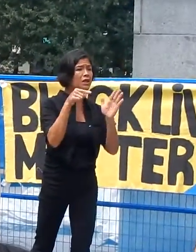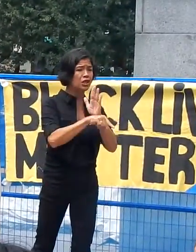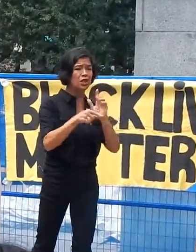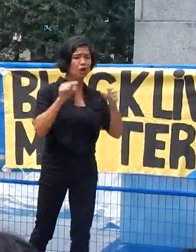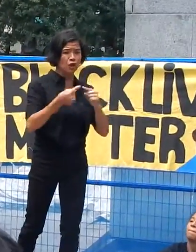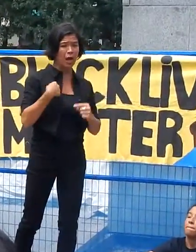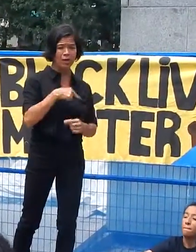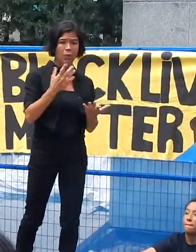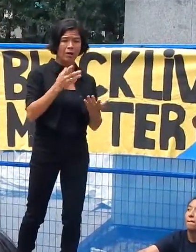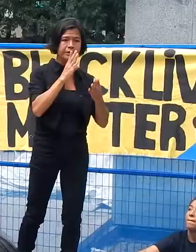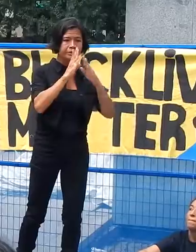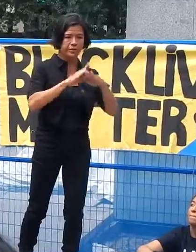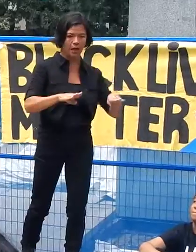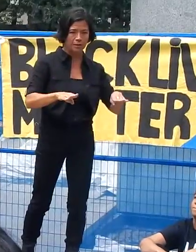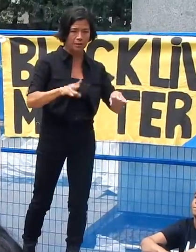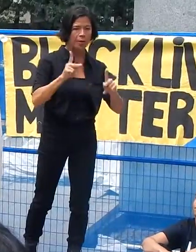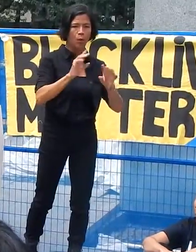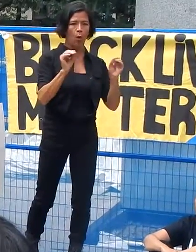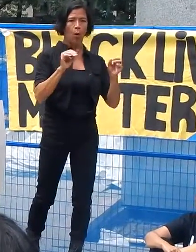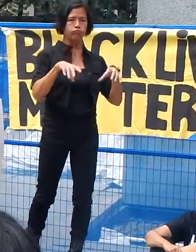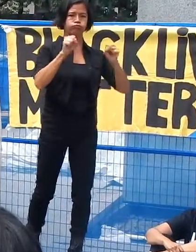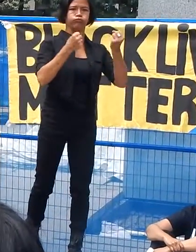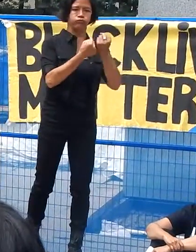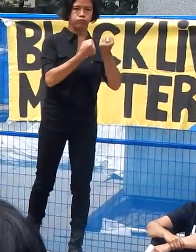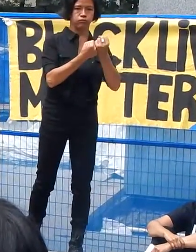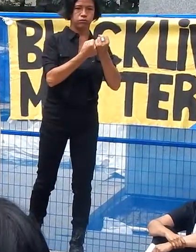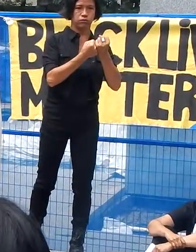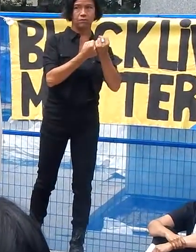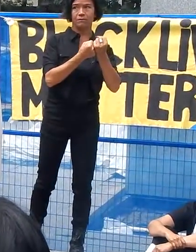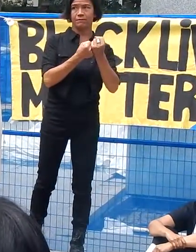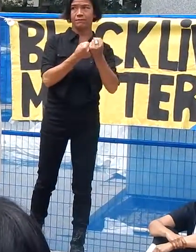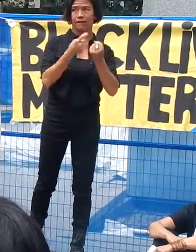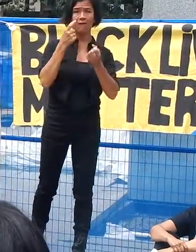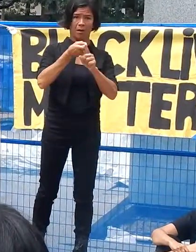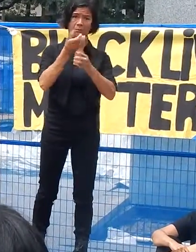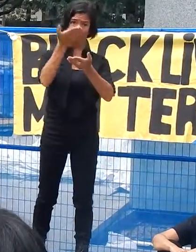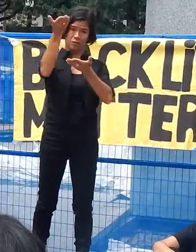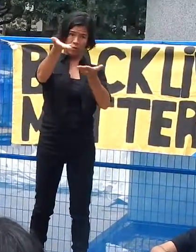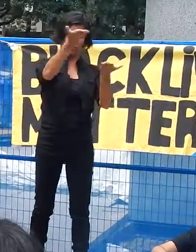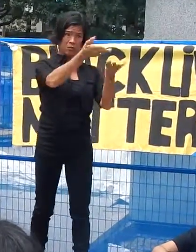inaction of you people.